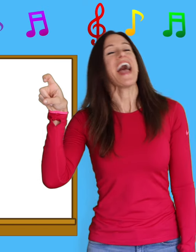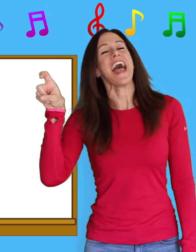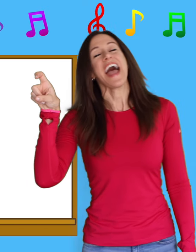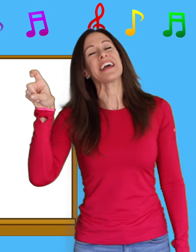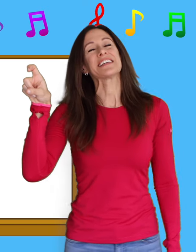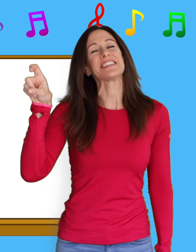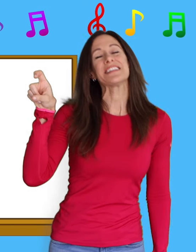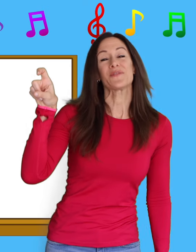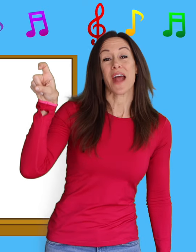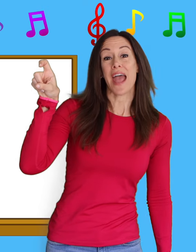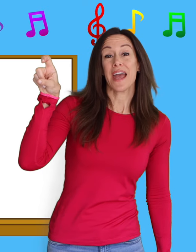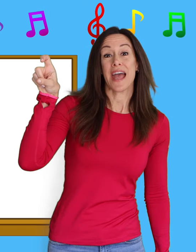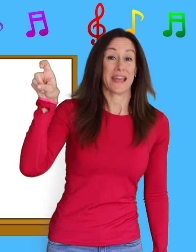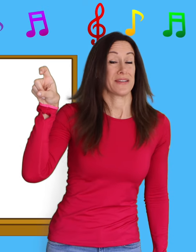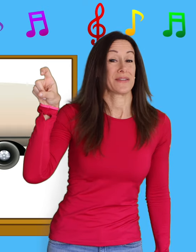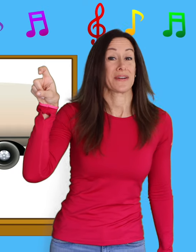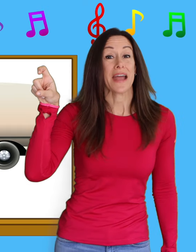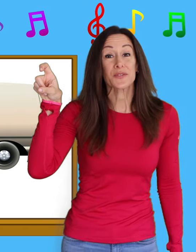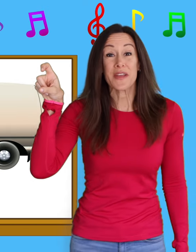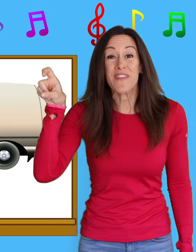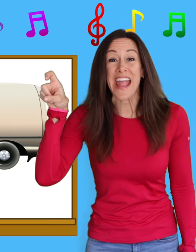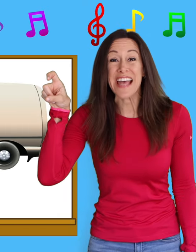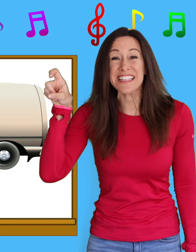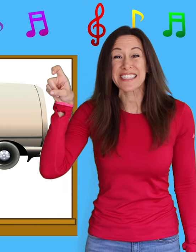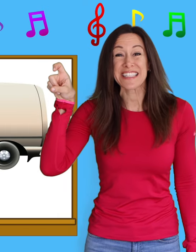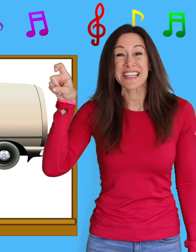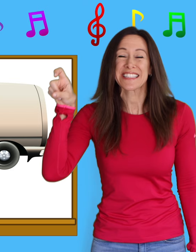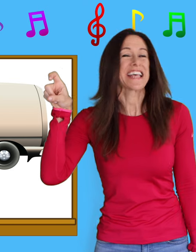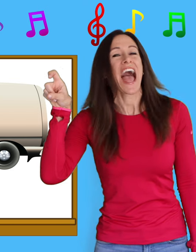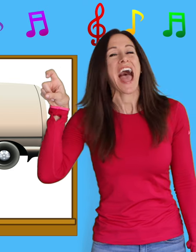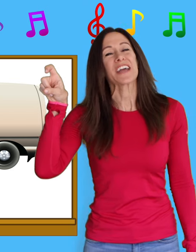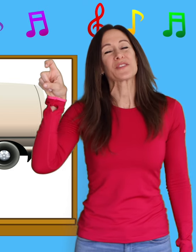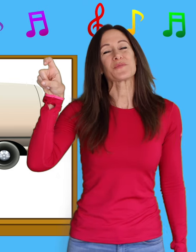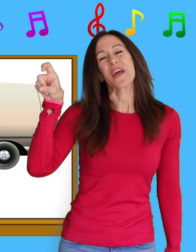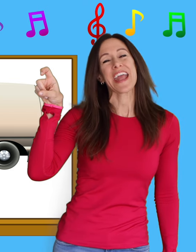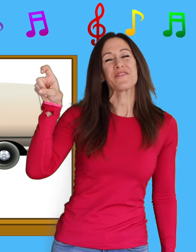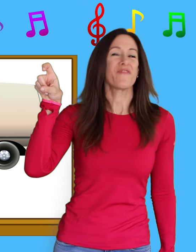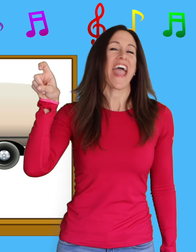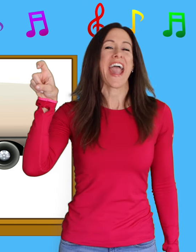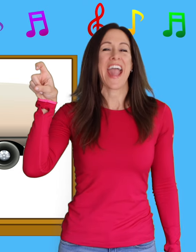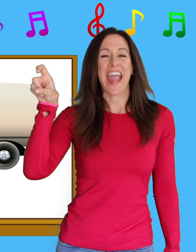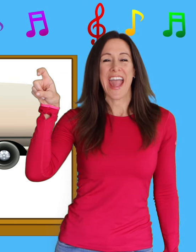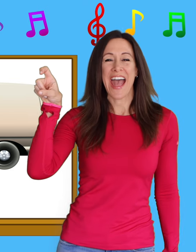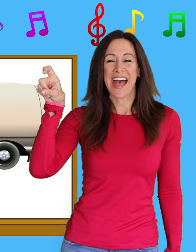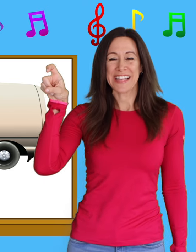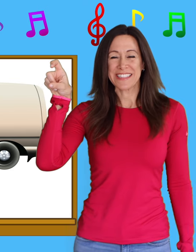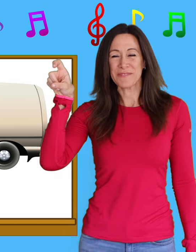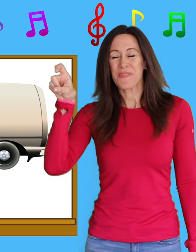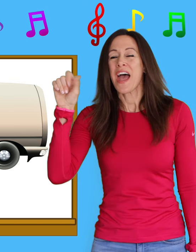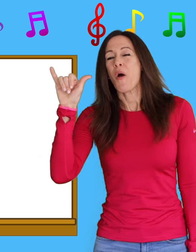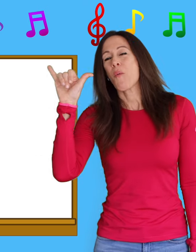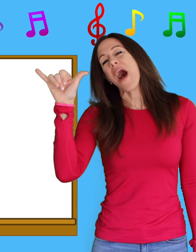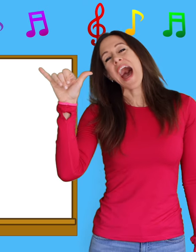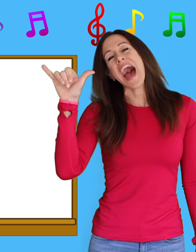is for x-x-x-x-x-ray van, x-x-x-x-x-ray van. Y